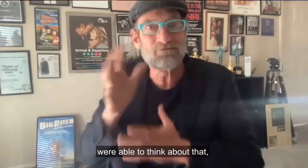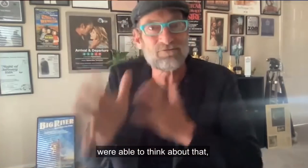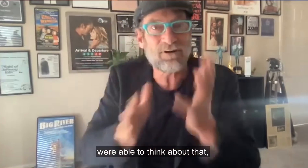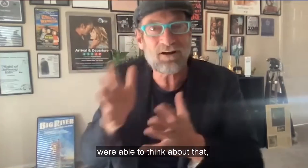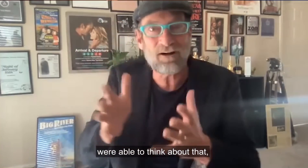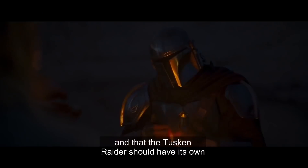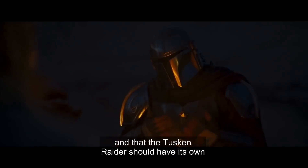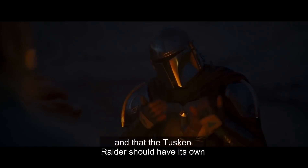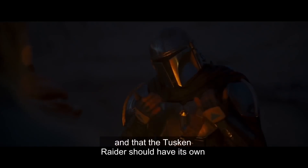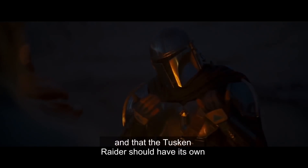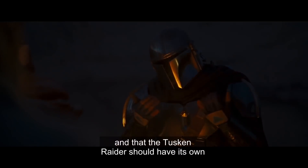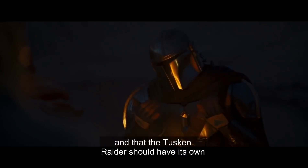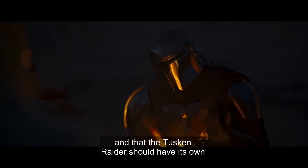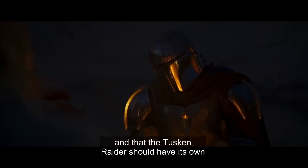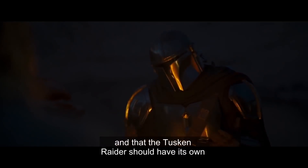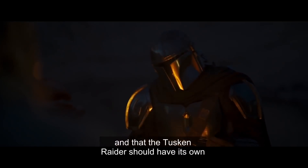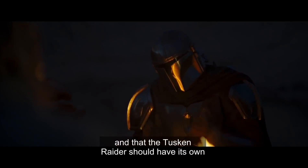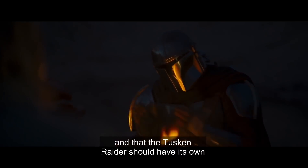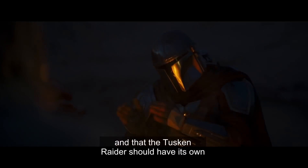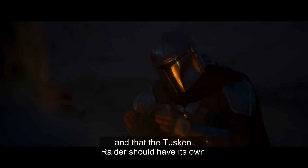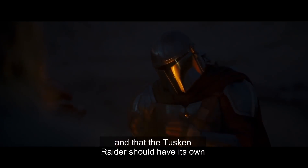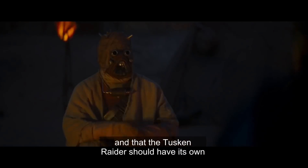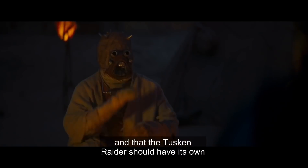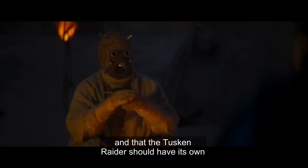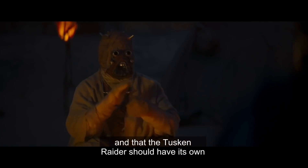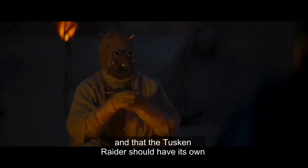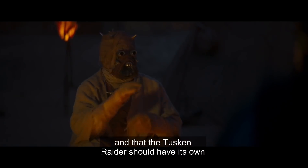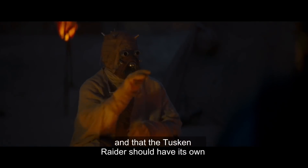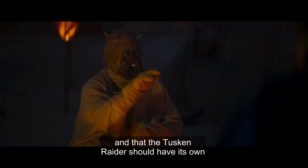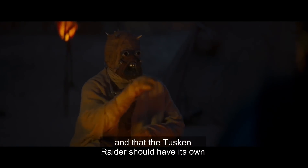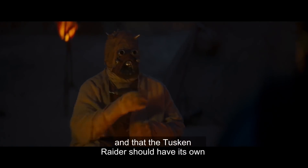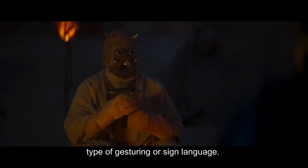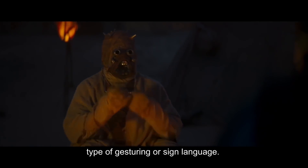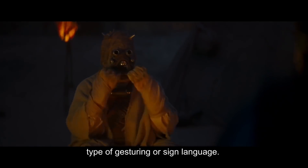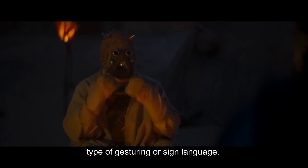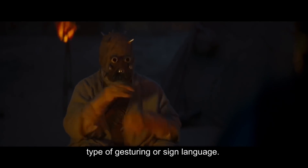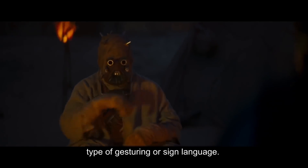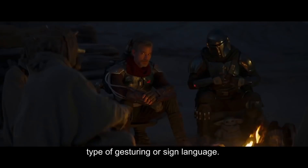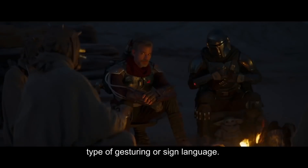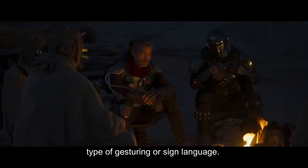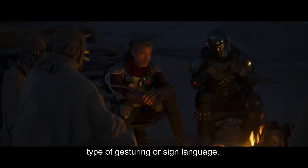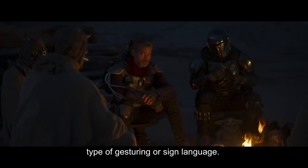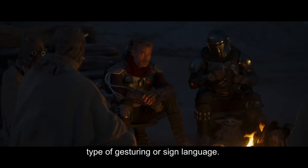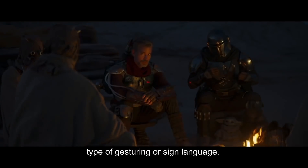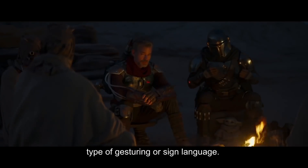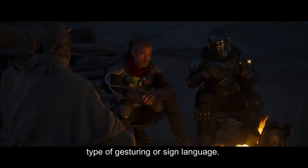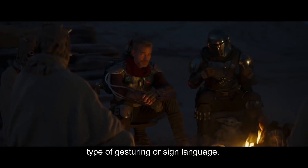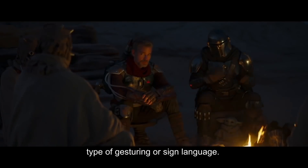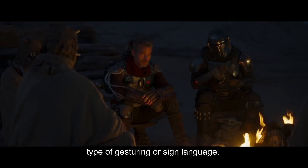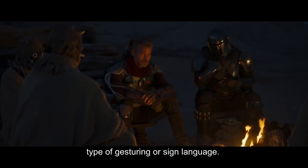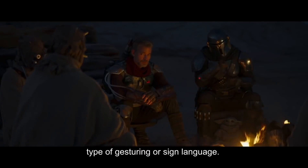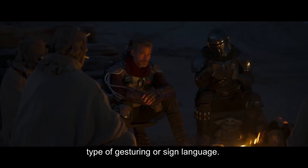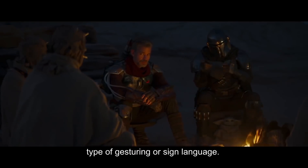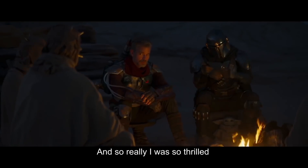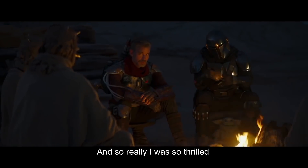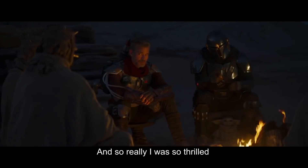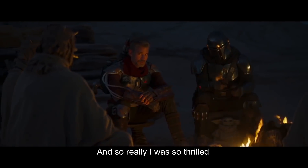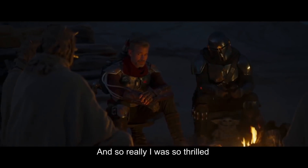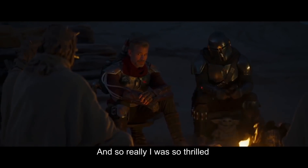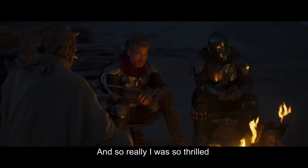think about that and that the Tuscan Raider should have its own type of gesturing or sign language. And so really, I was so